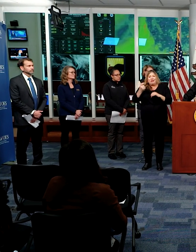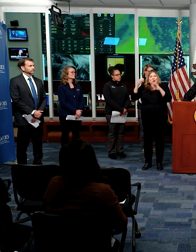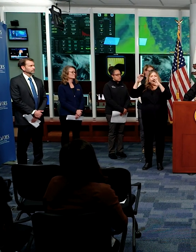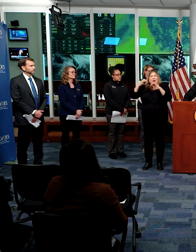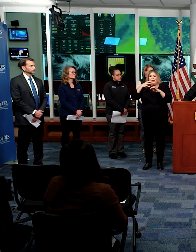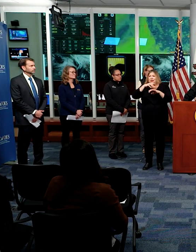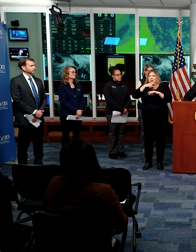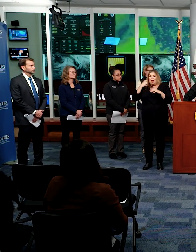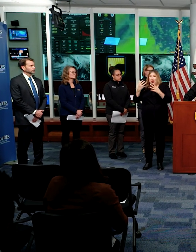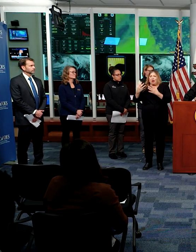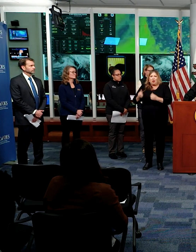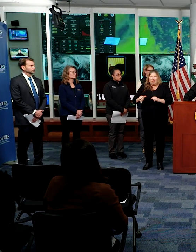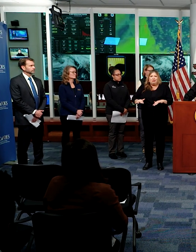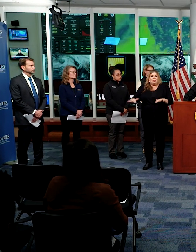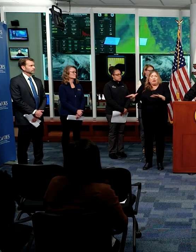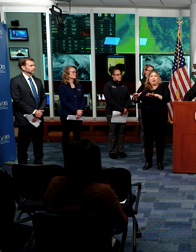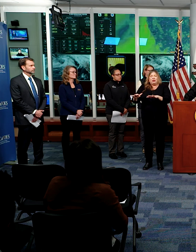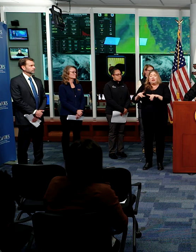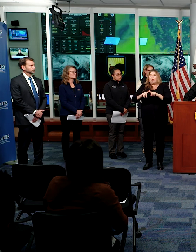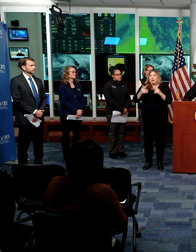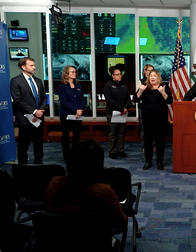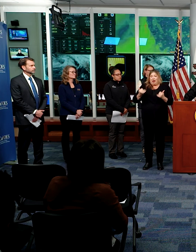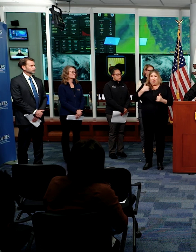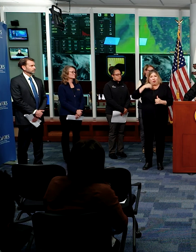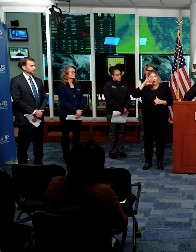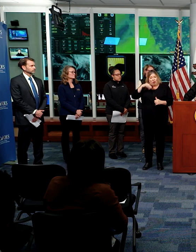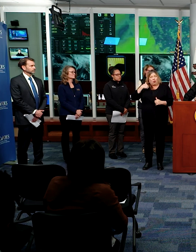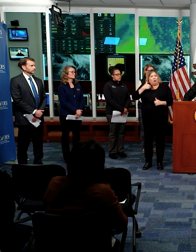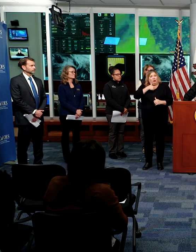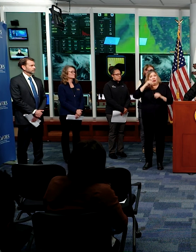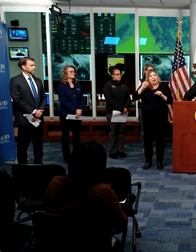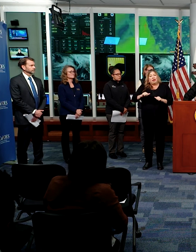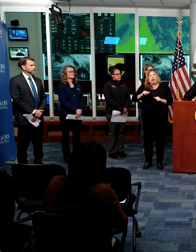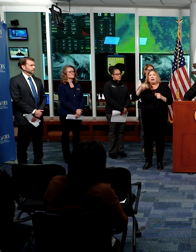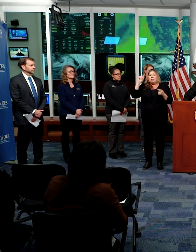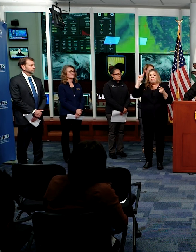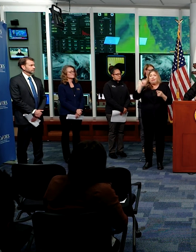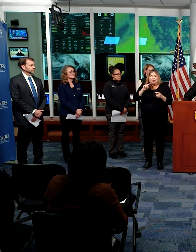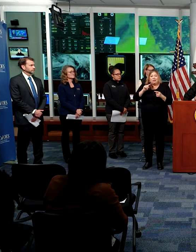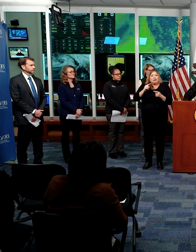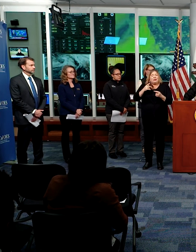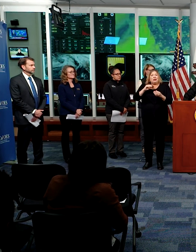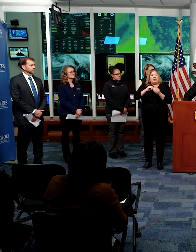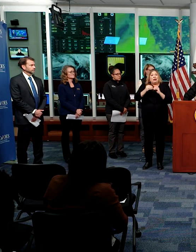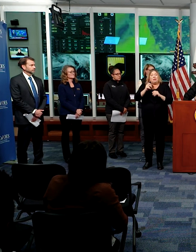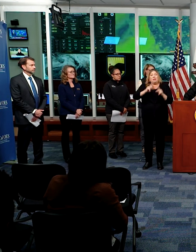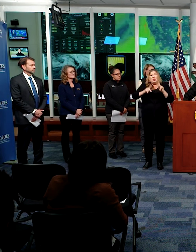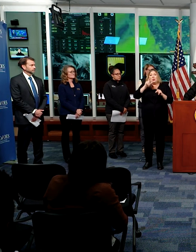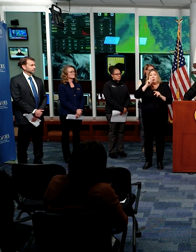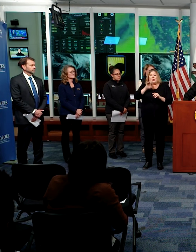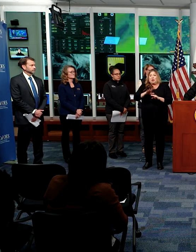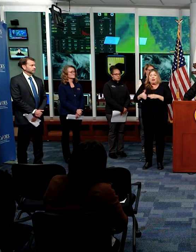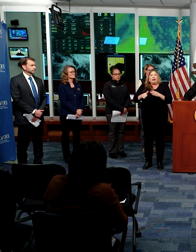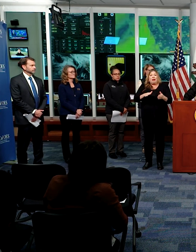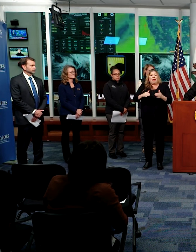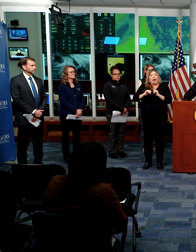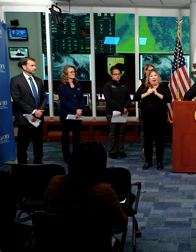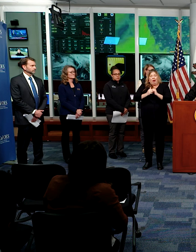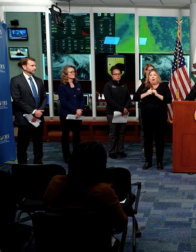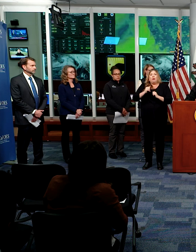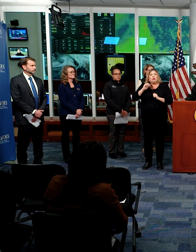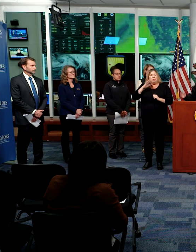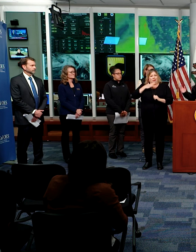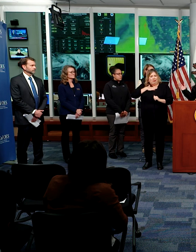enough how we can eliminate and reduce the amount of fatalities just by human